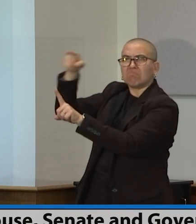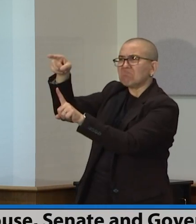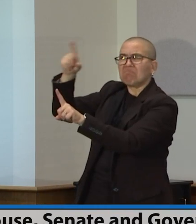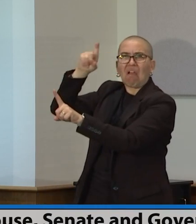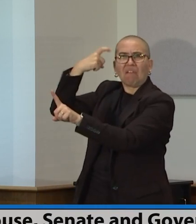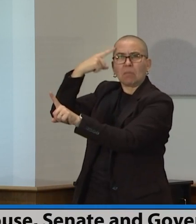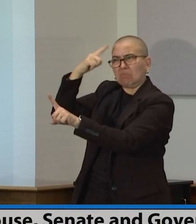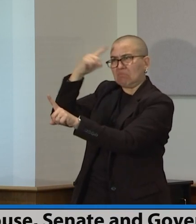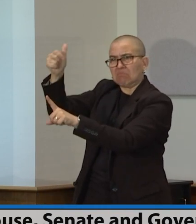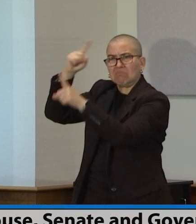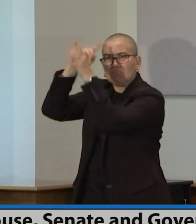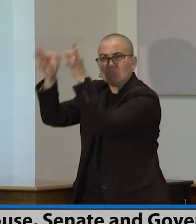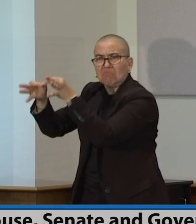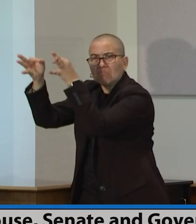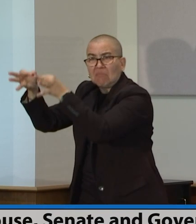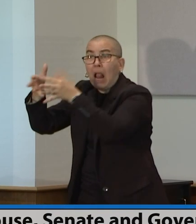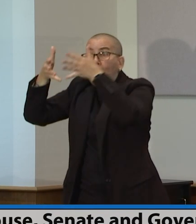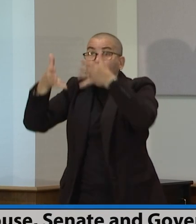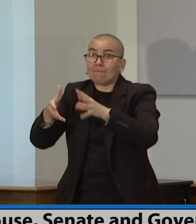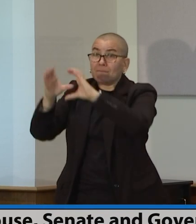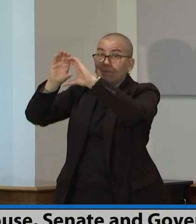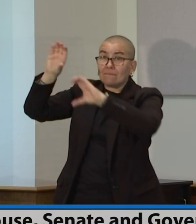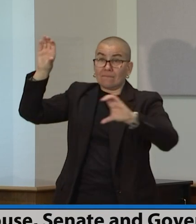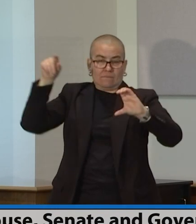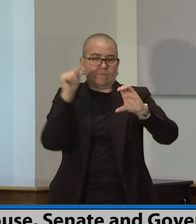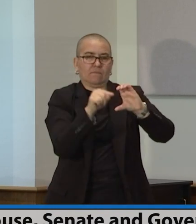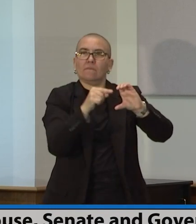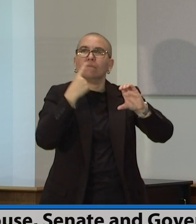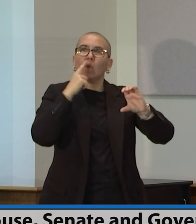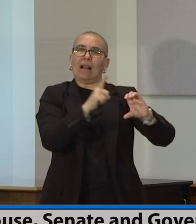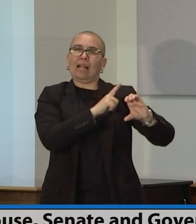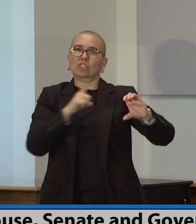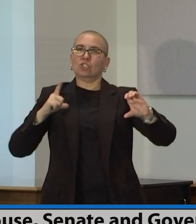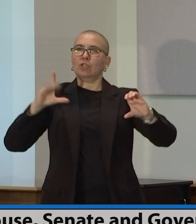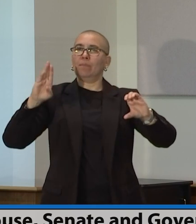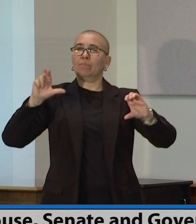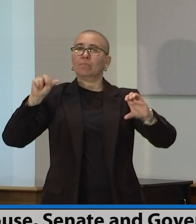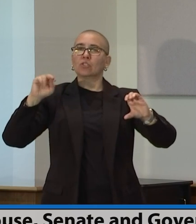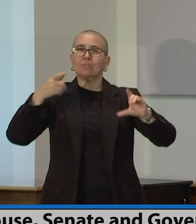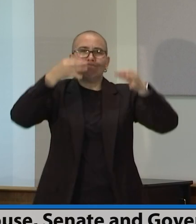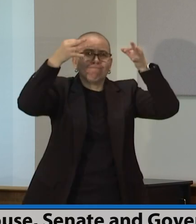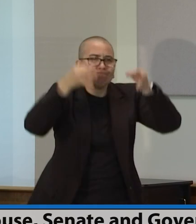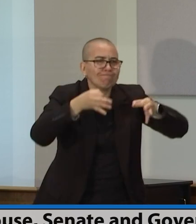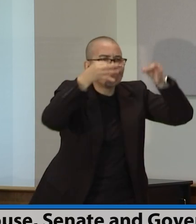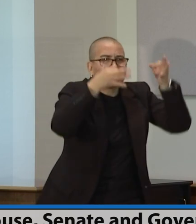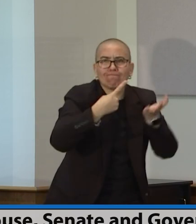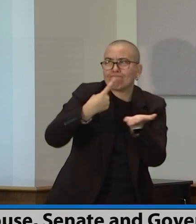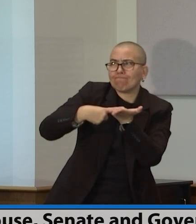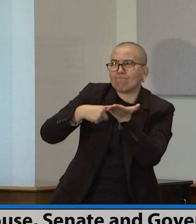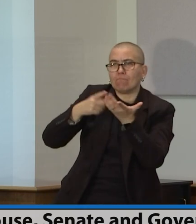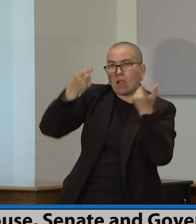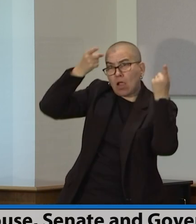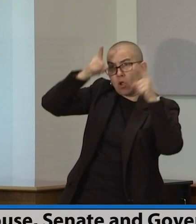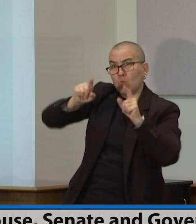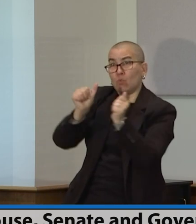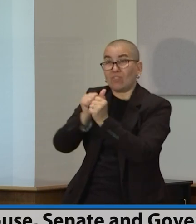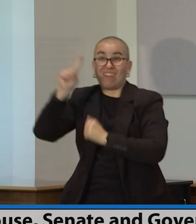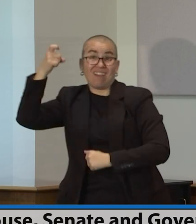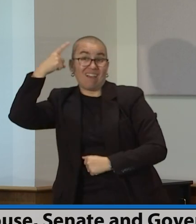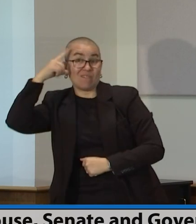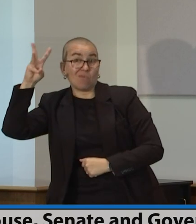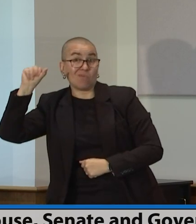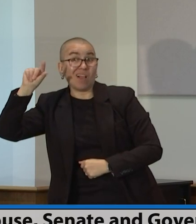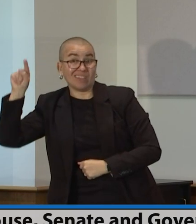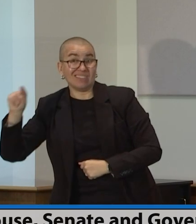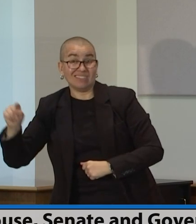legislative branch has oversight working with the governor. And as you just mentioned, the governor said that summer school, if it's going to happen,